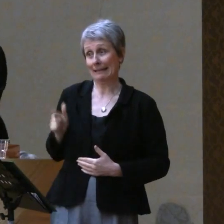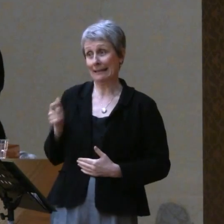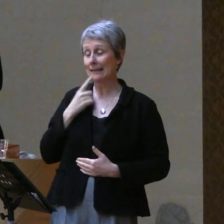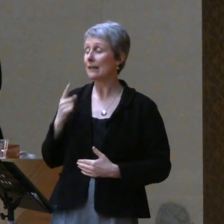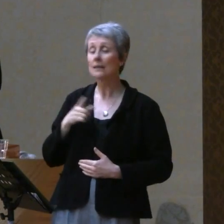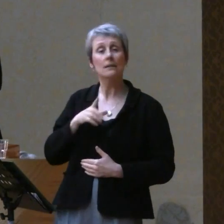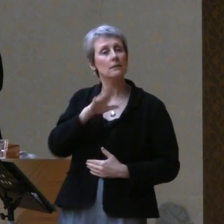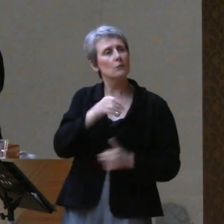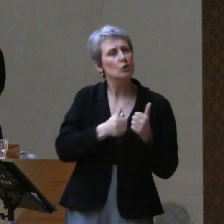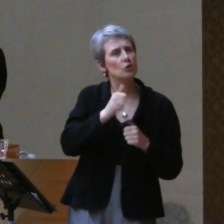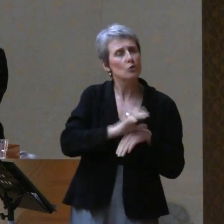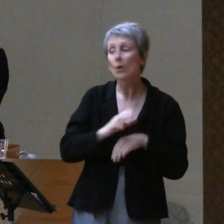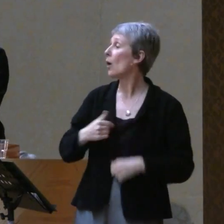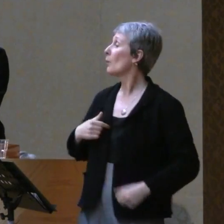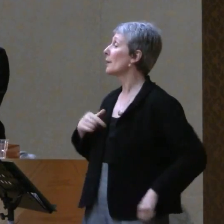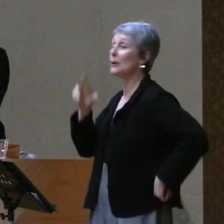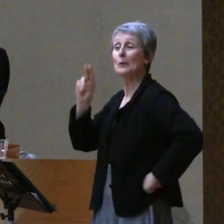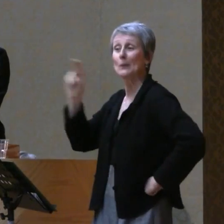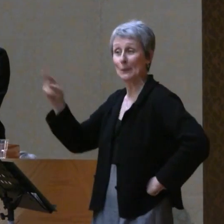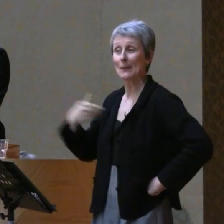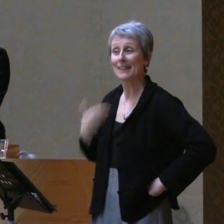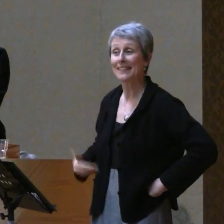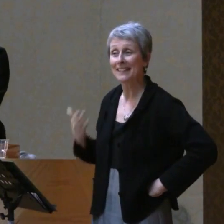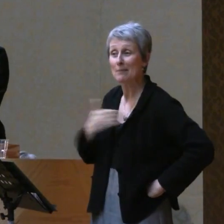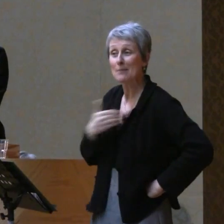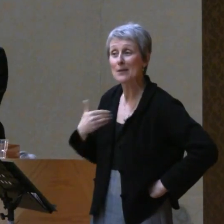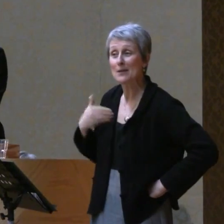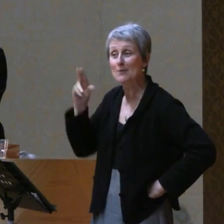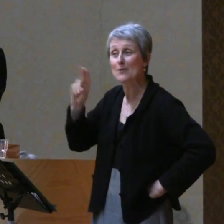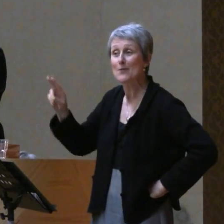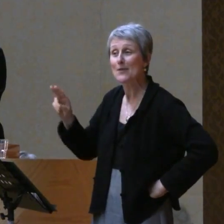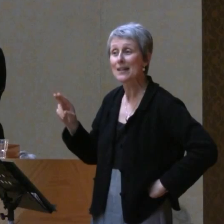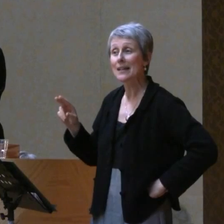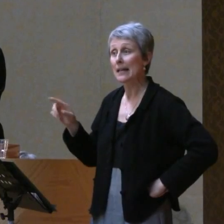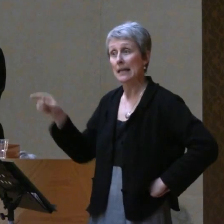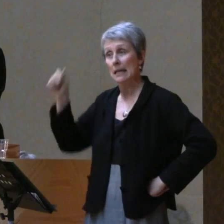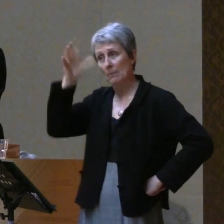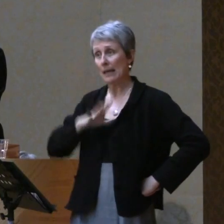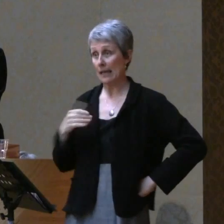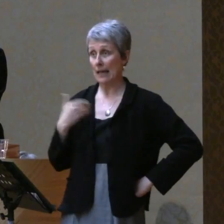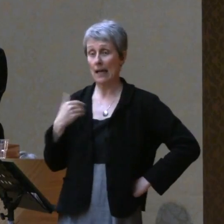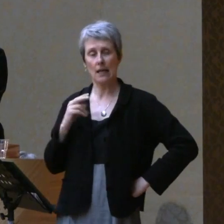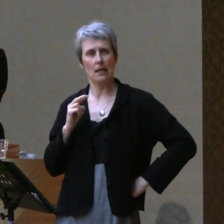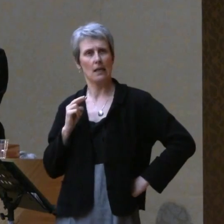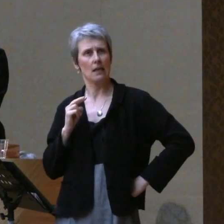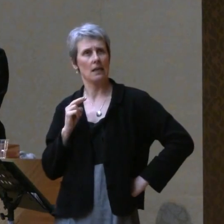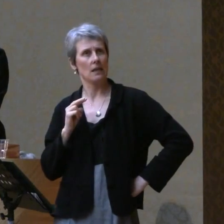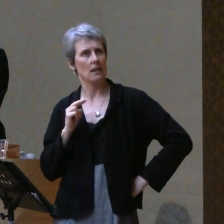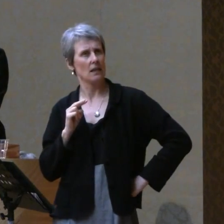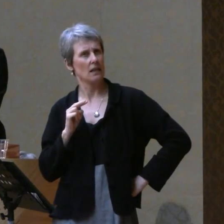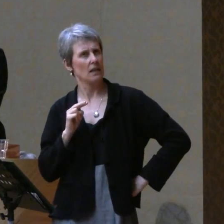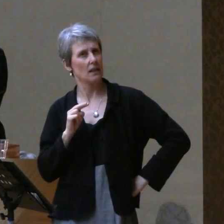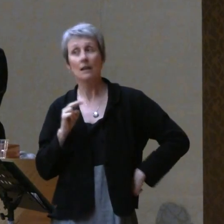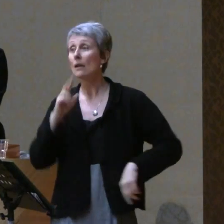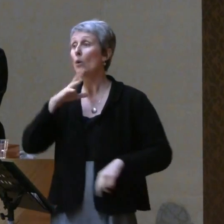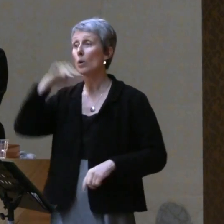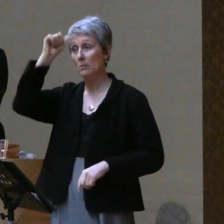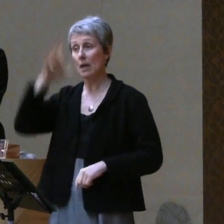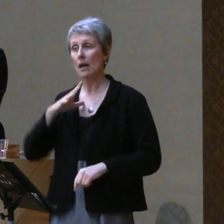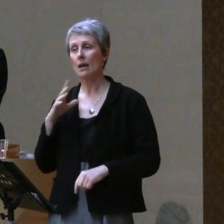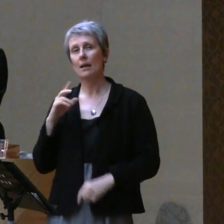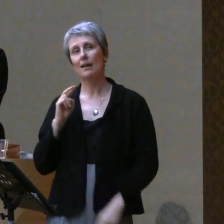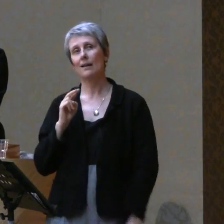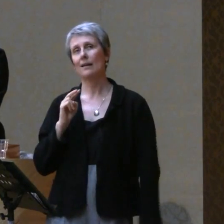Me? I'm a Unitarian Universalist. The younger man looked blankly. The older man grinned